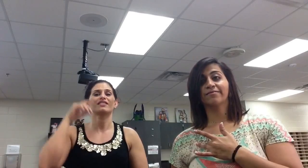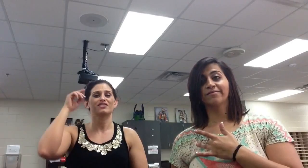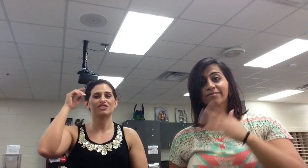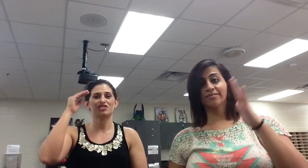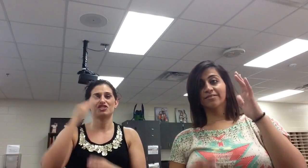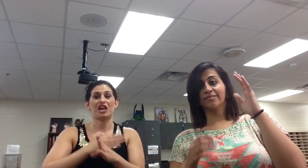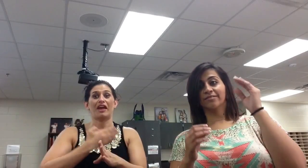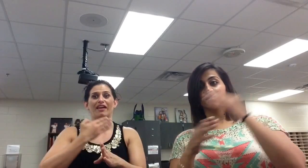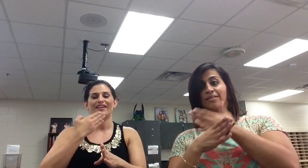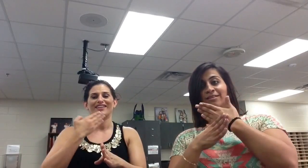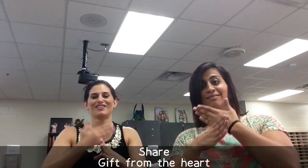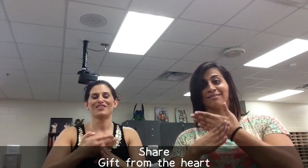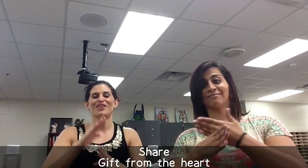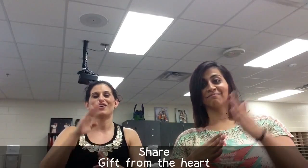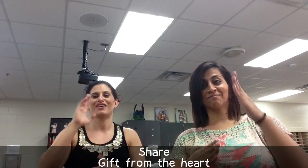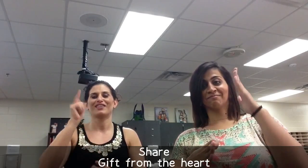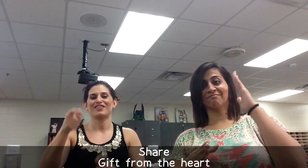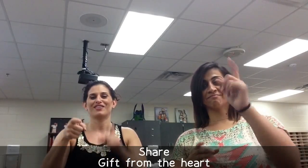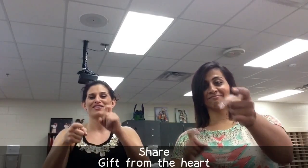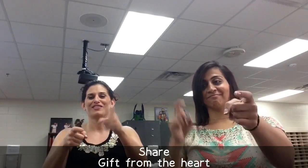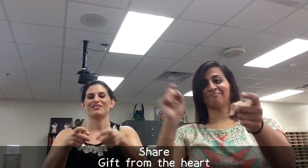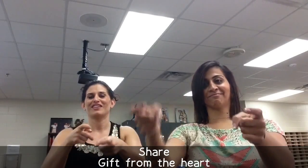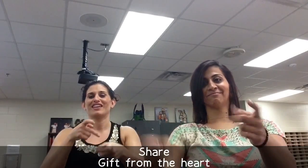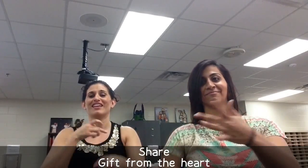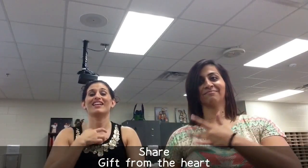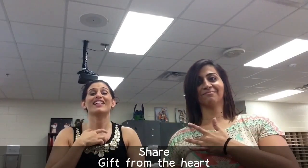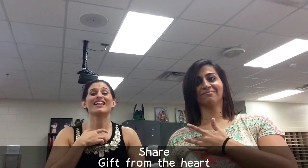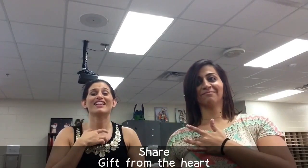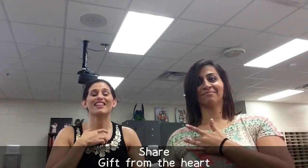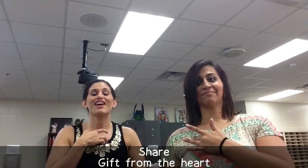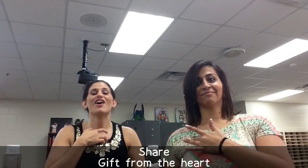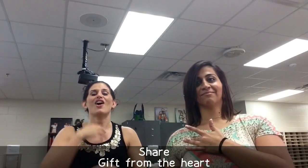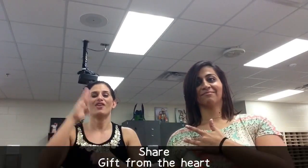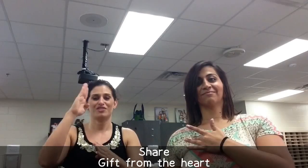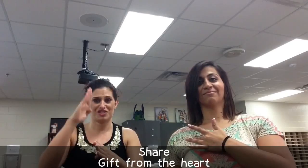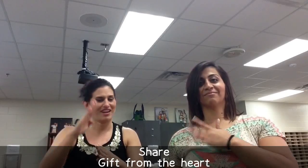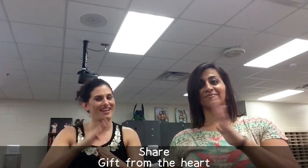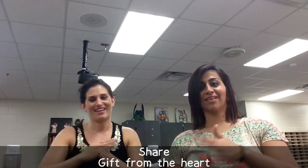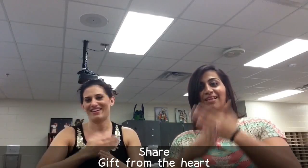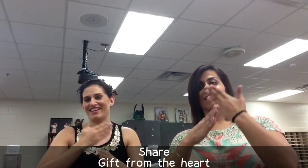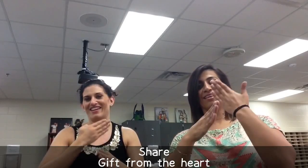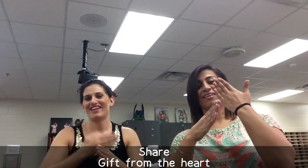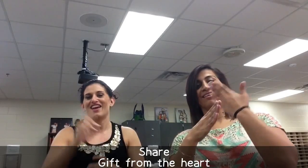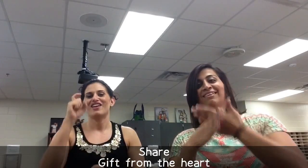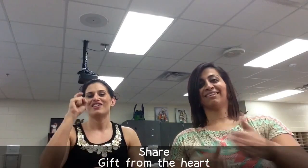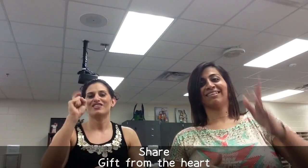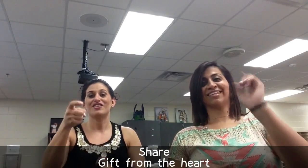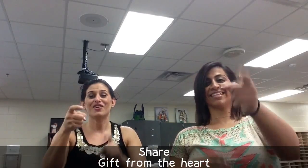share your goodwill Oh share your